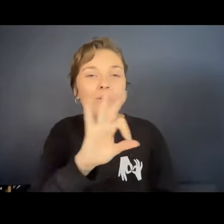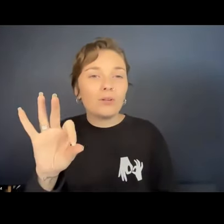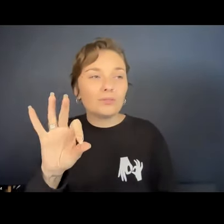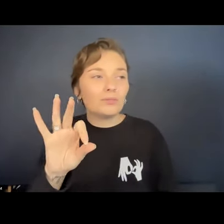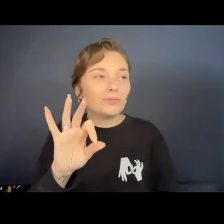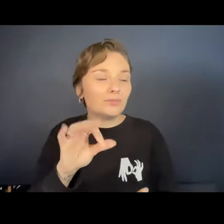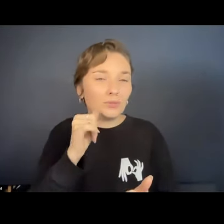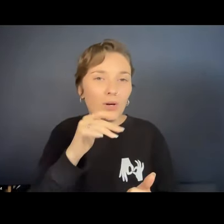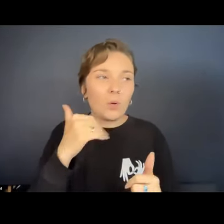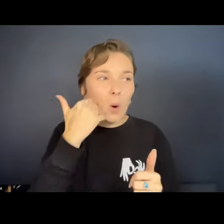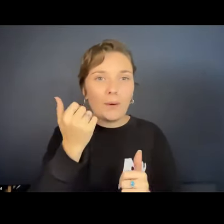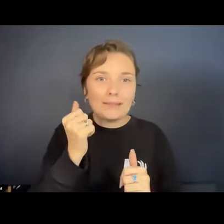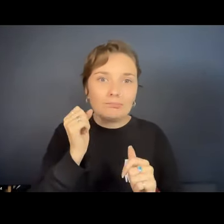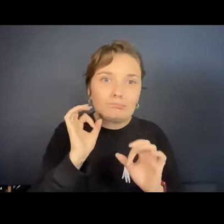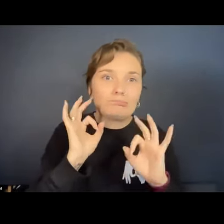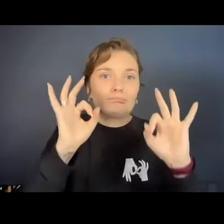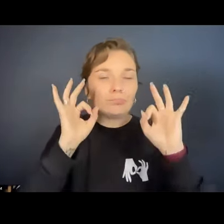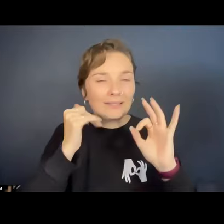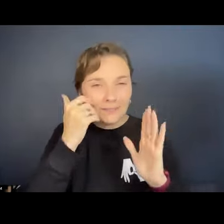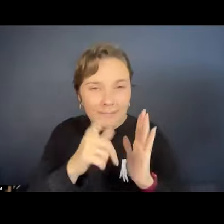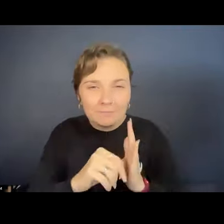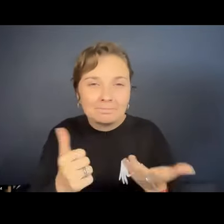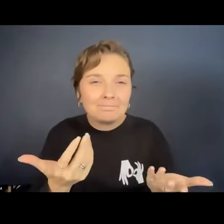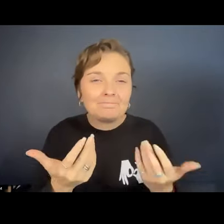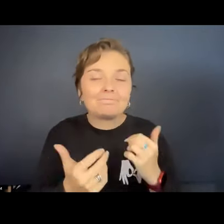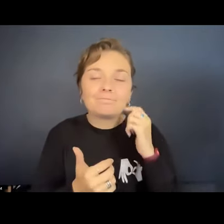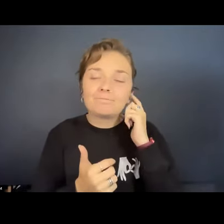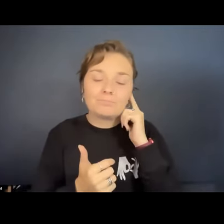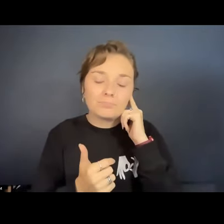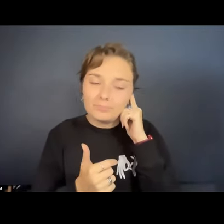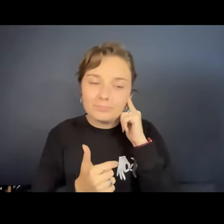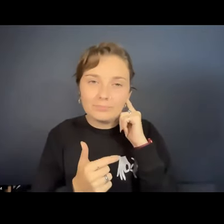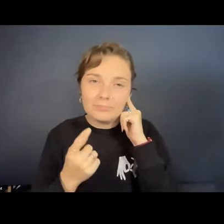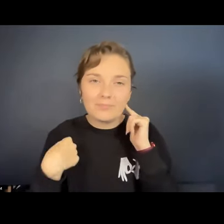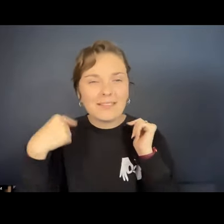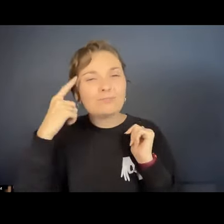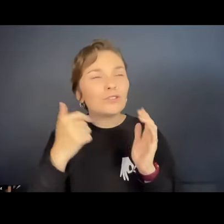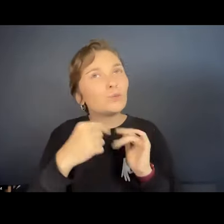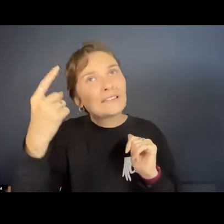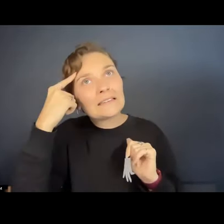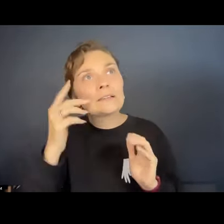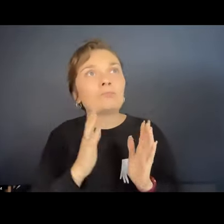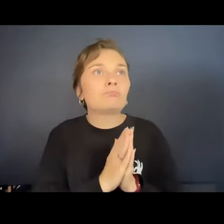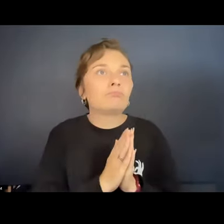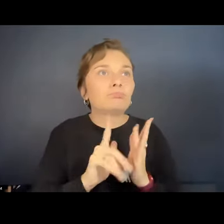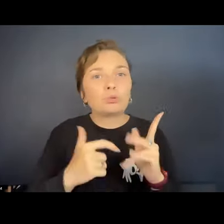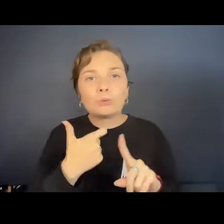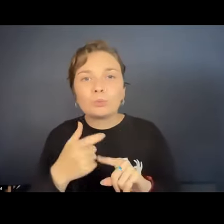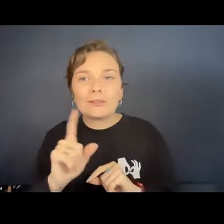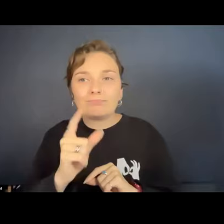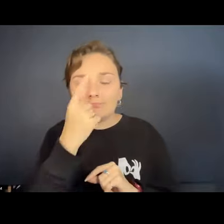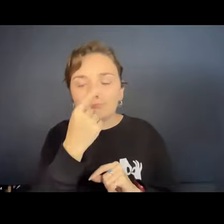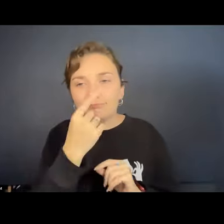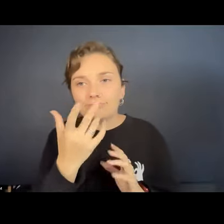to hit the mark all the time. And so I was trying to think of of of things that could